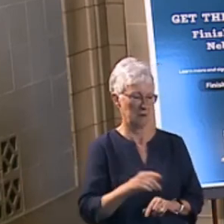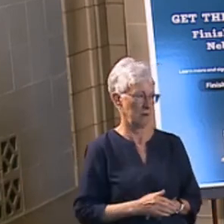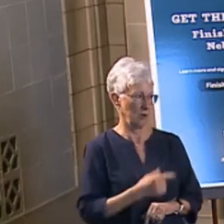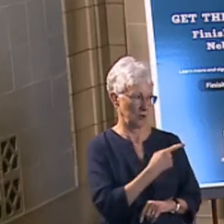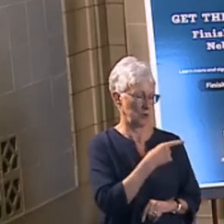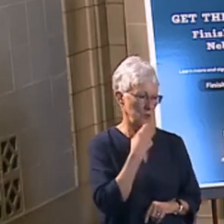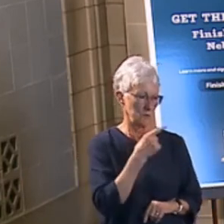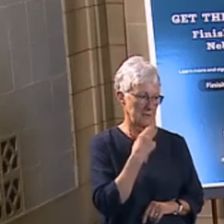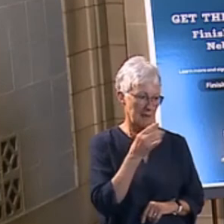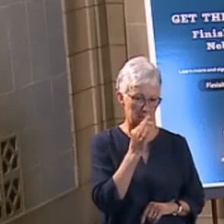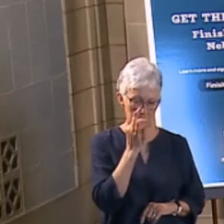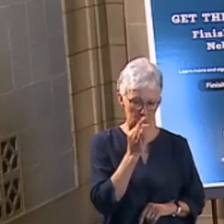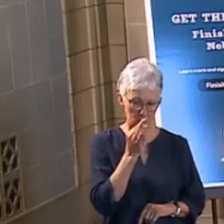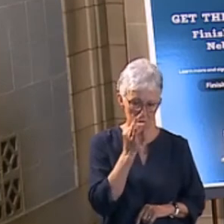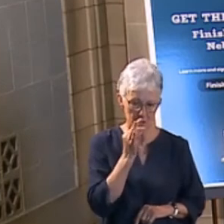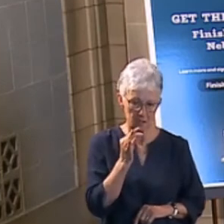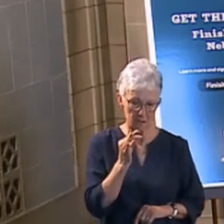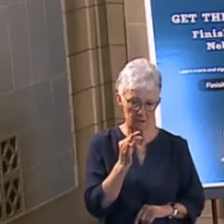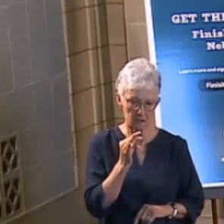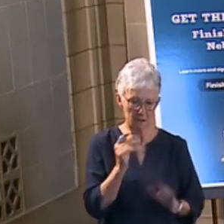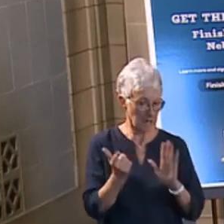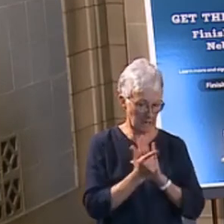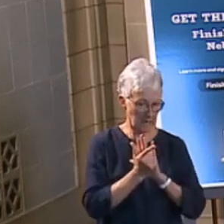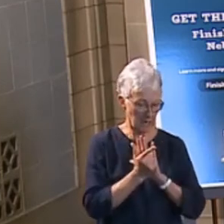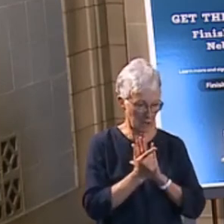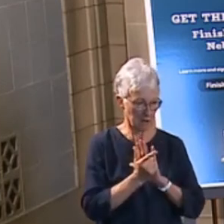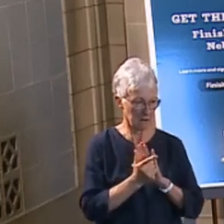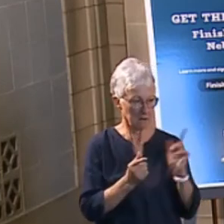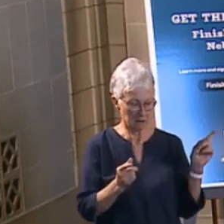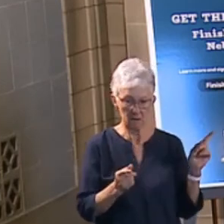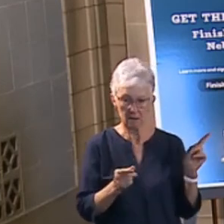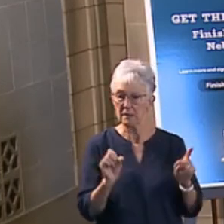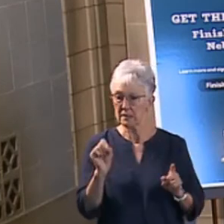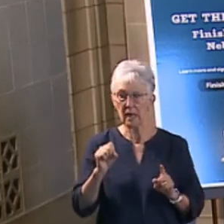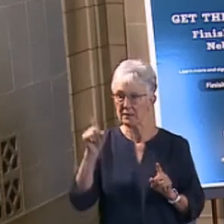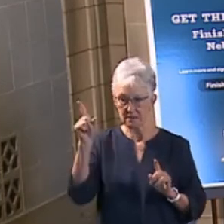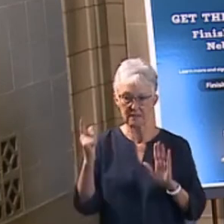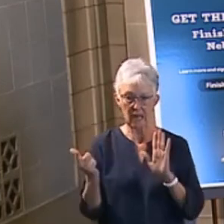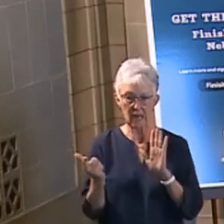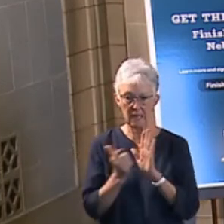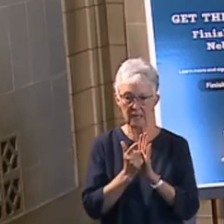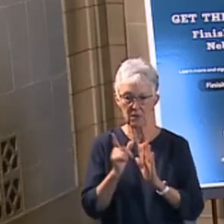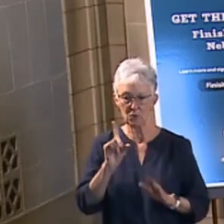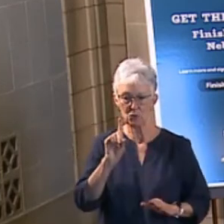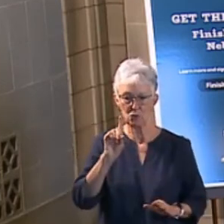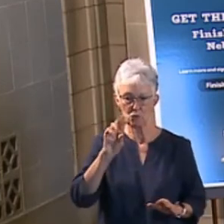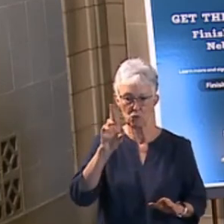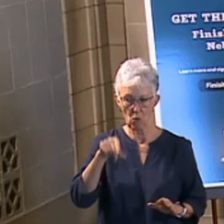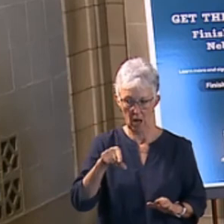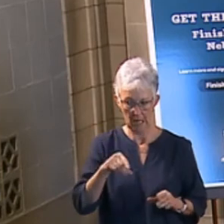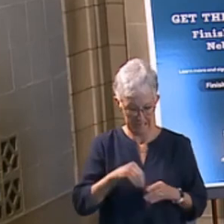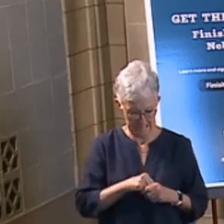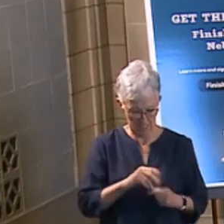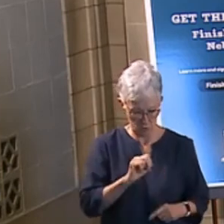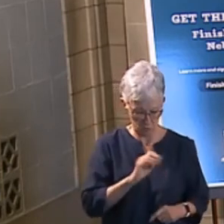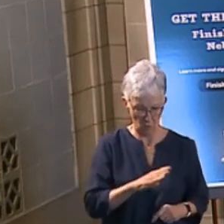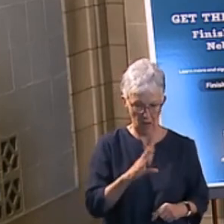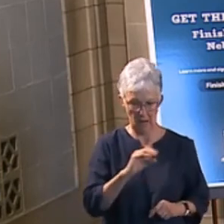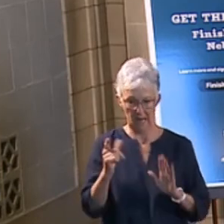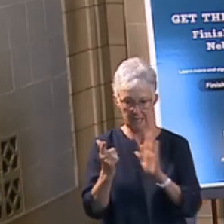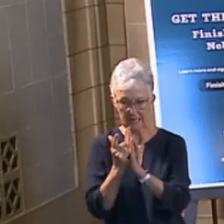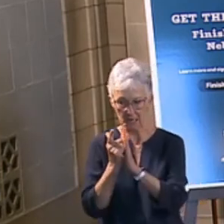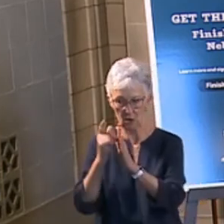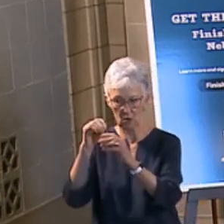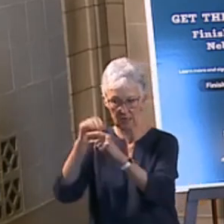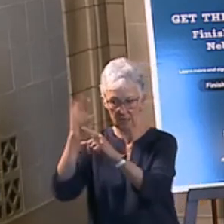but... No, Fred, I didn't just say it. It is illegal. It's a legal drug. In Nebraska it's illegal and it's illegal federally. Yes,